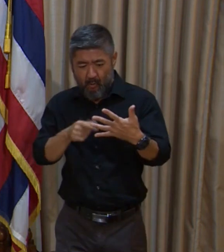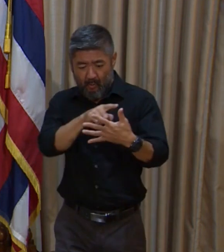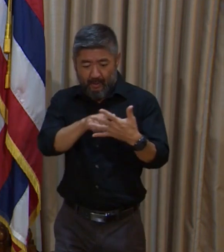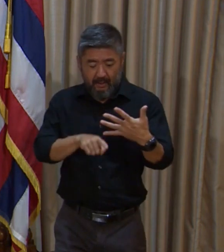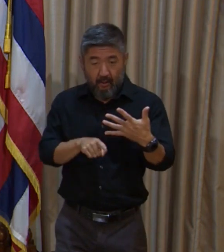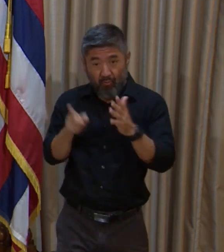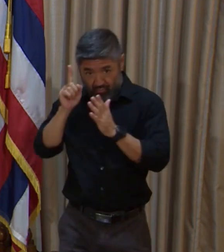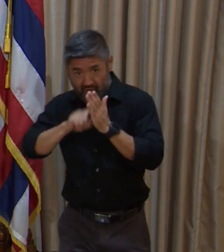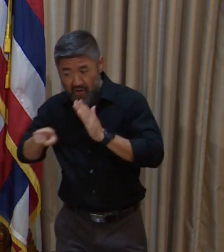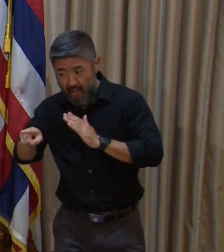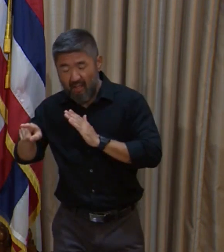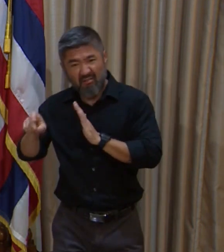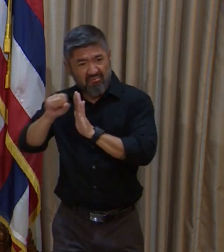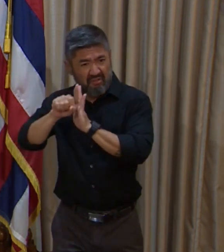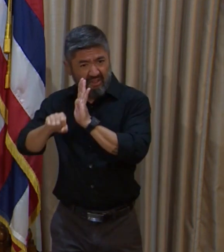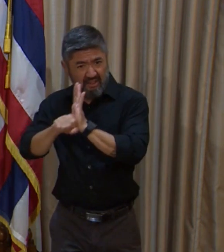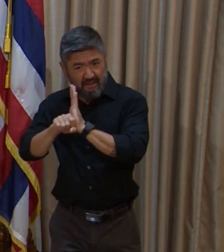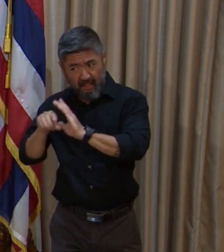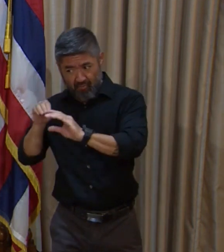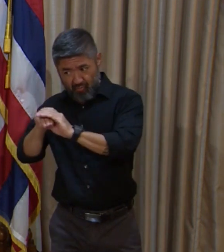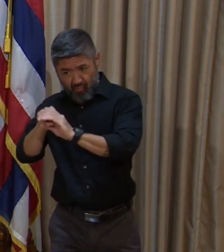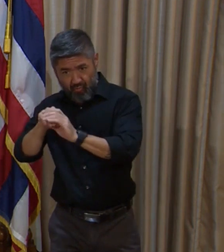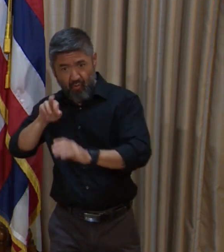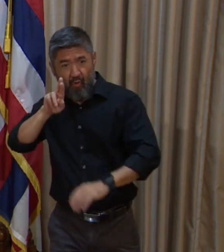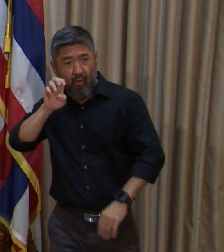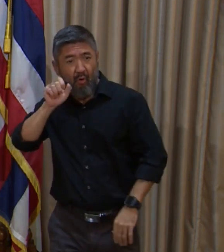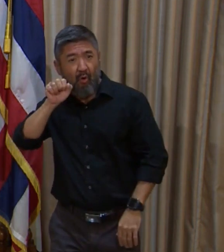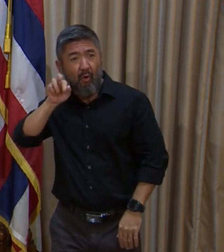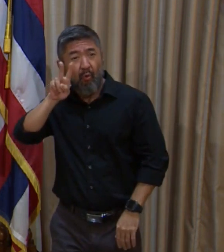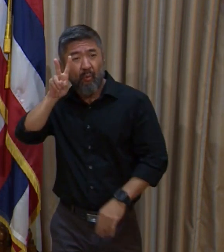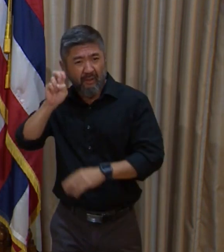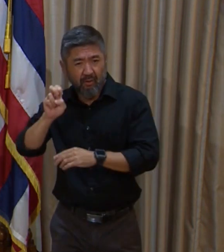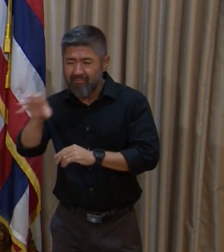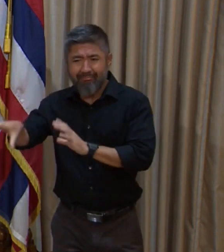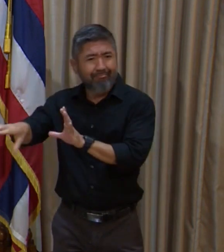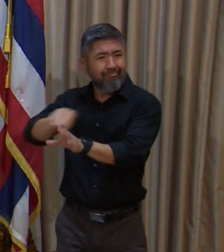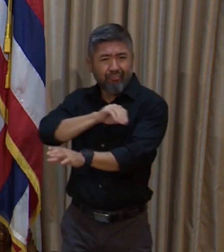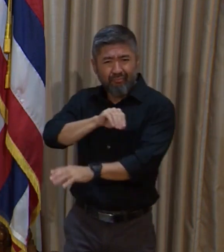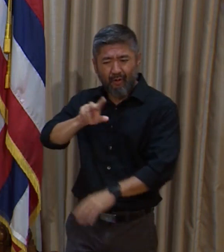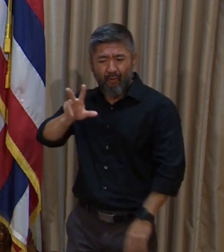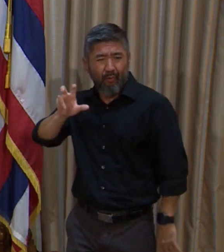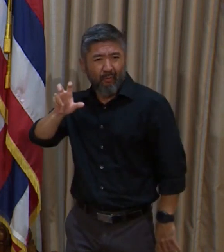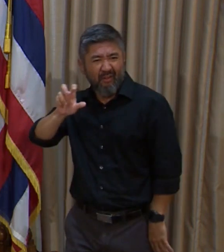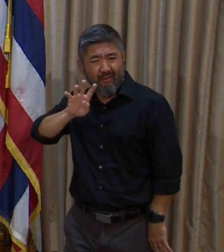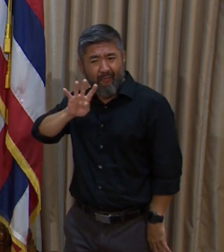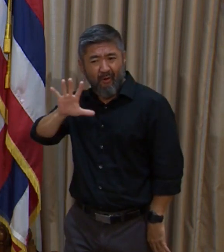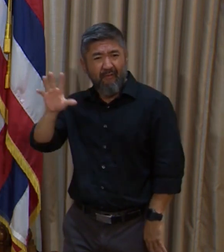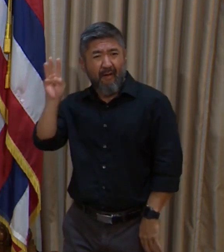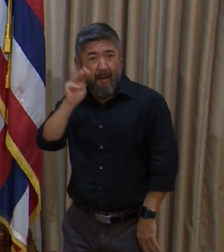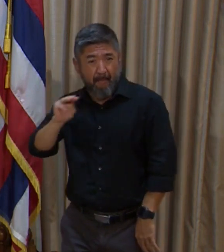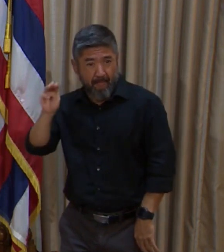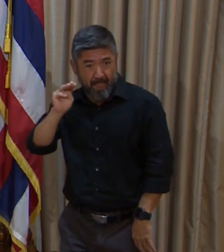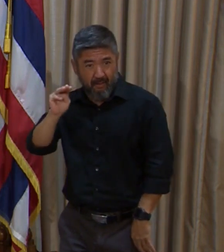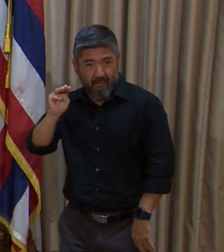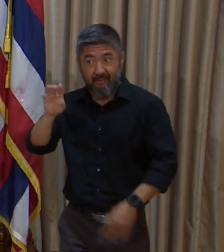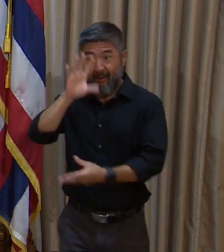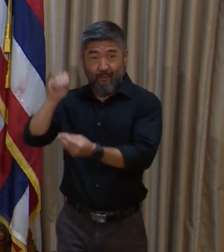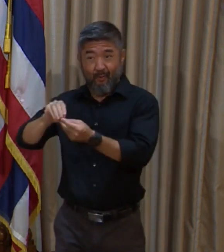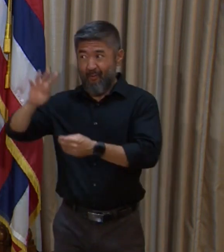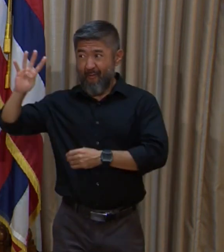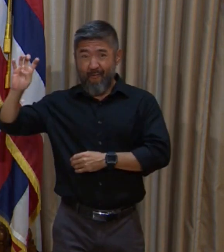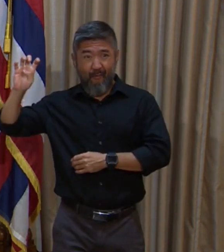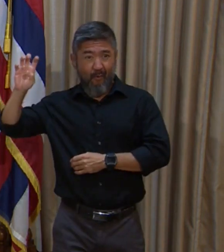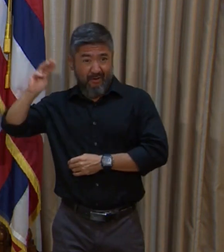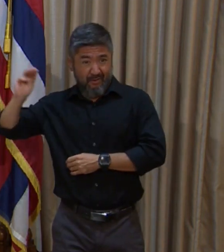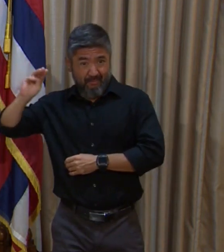reserves and we've withdrawn almost all of it. We $345 million of the $400 million or so